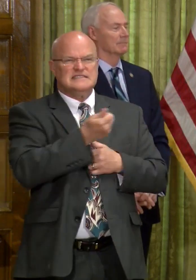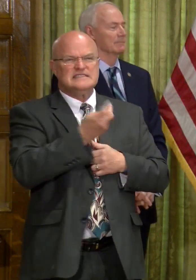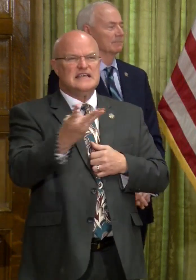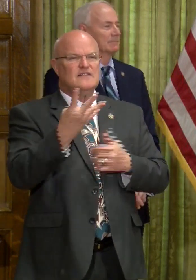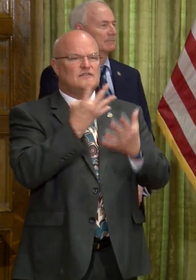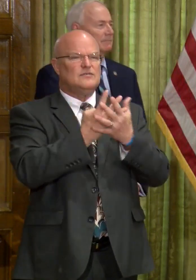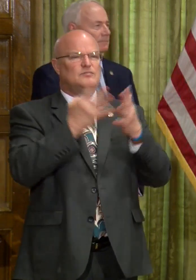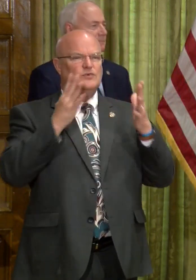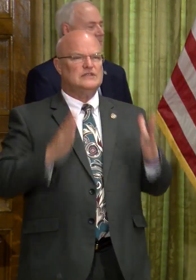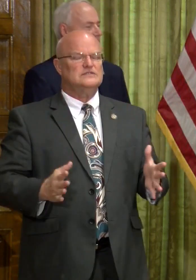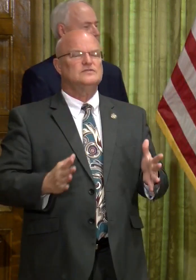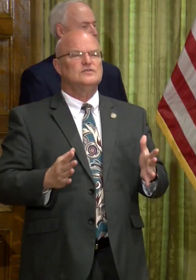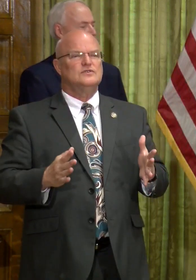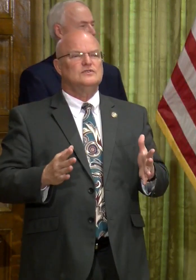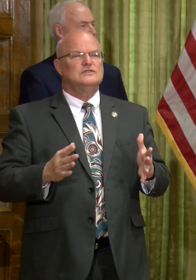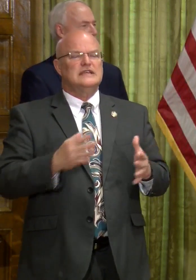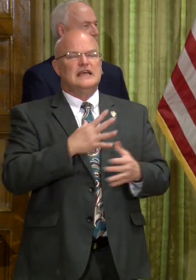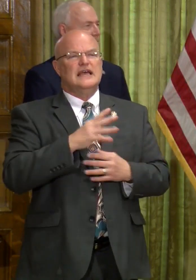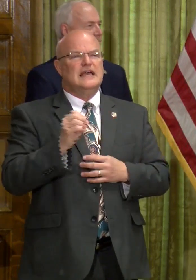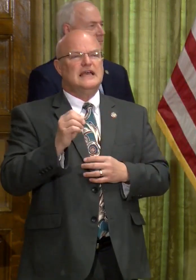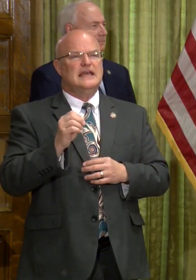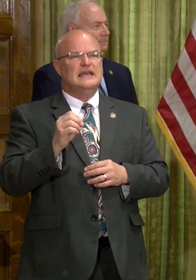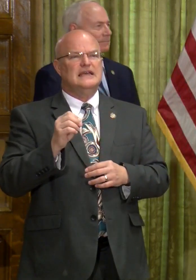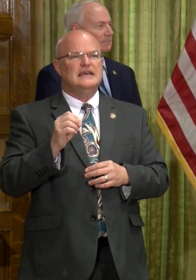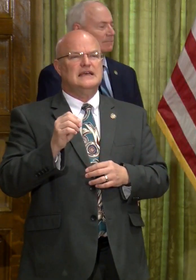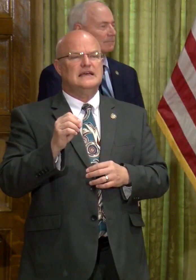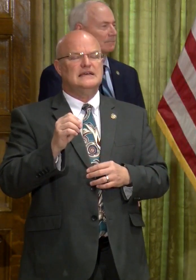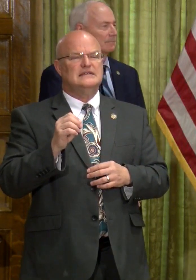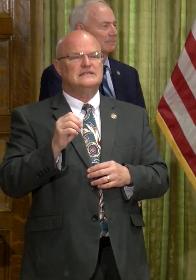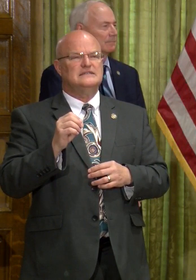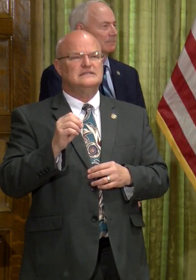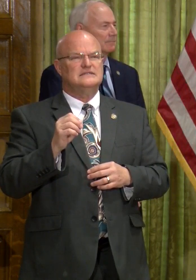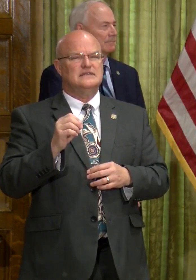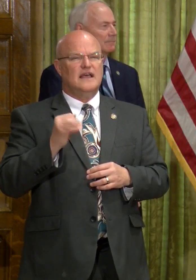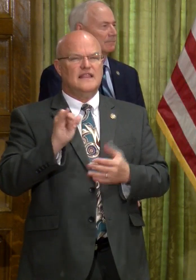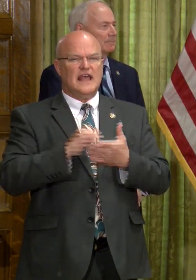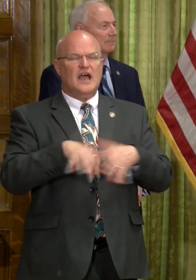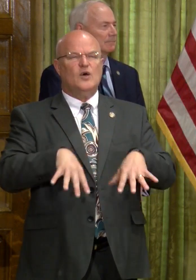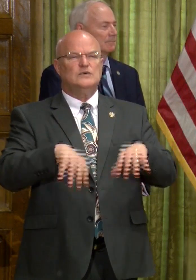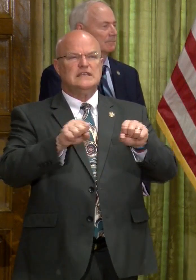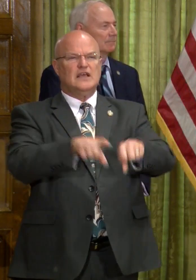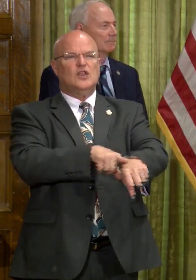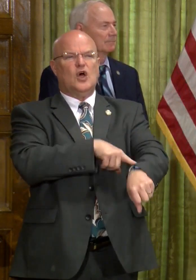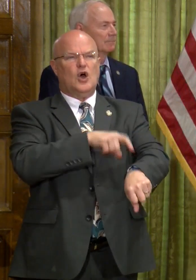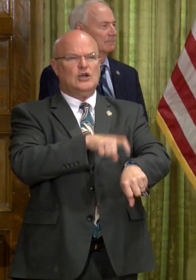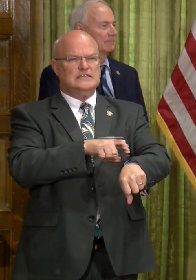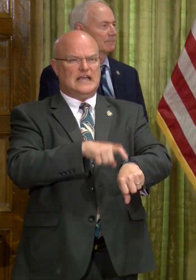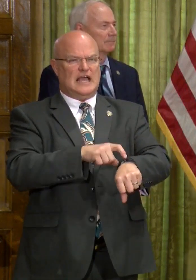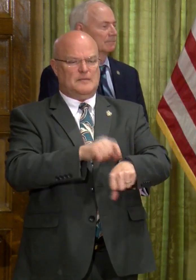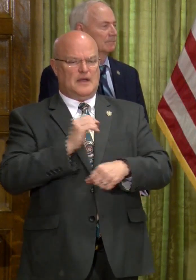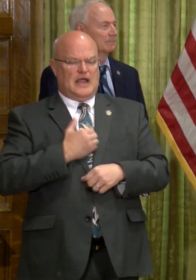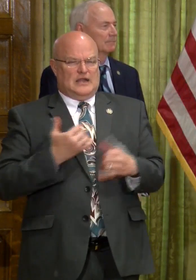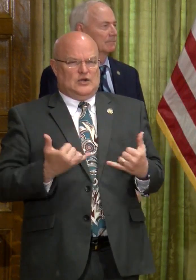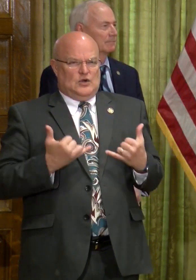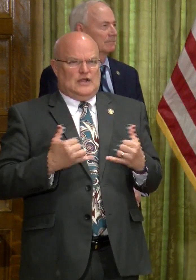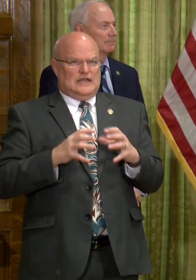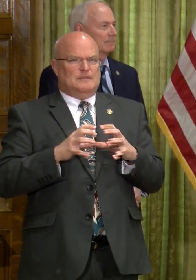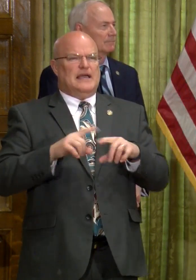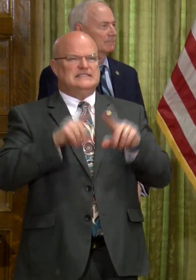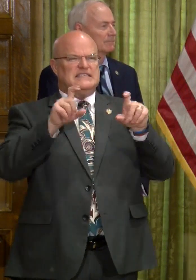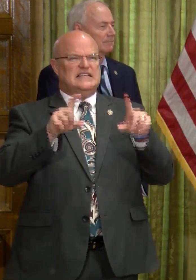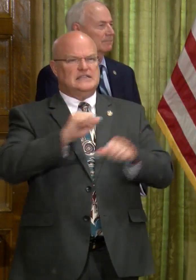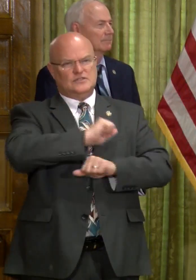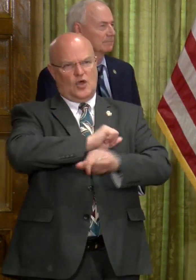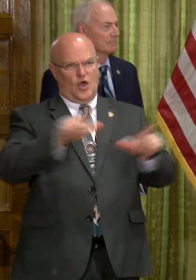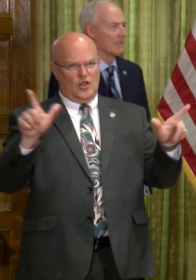inmates there, and, um, that, uh, would take a while with our current capacity to, um, to